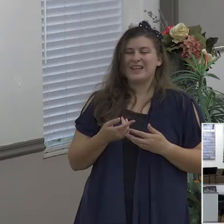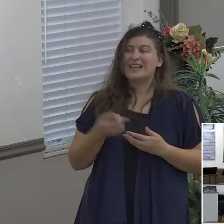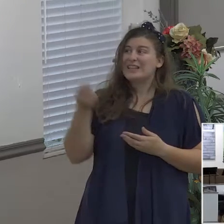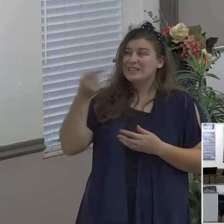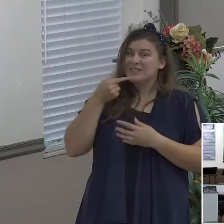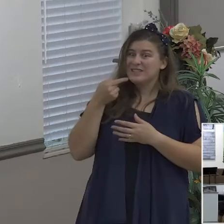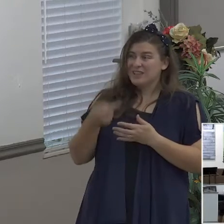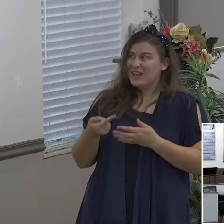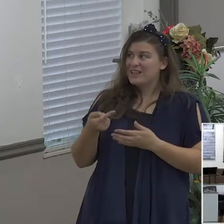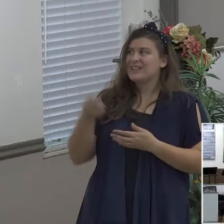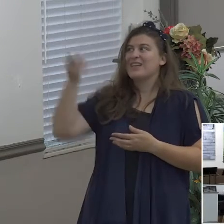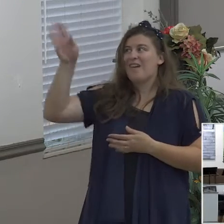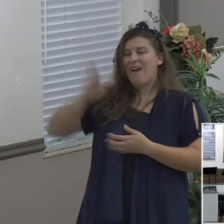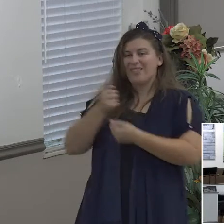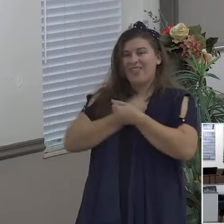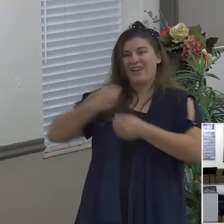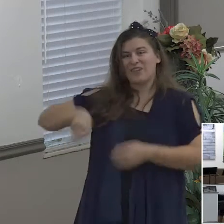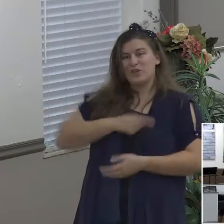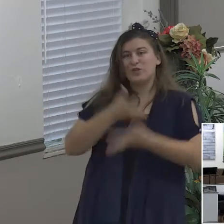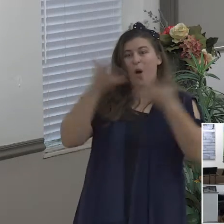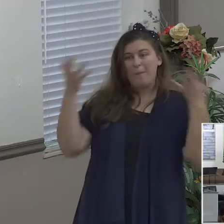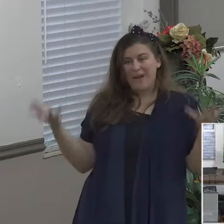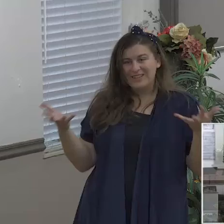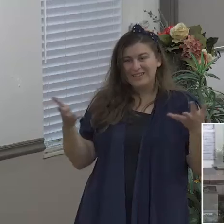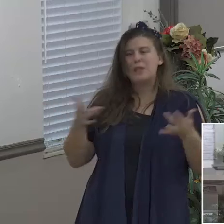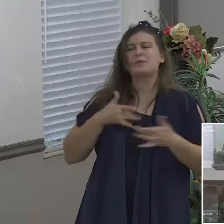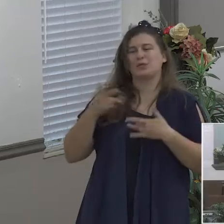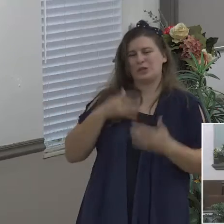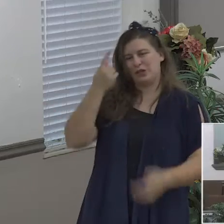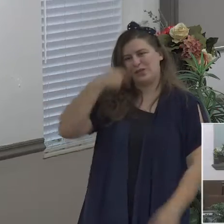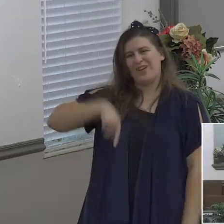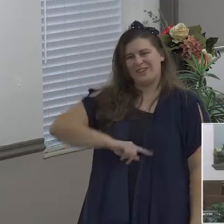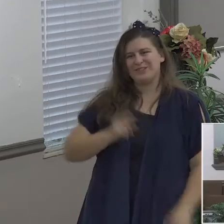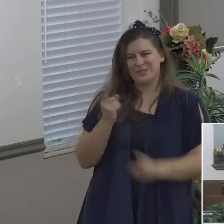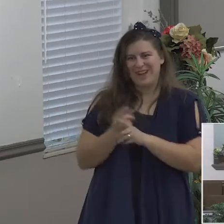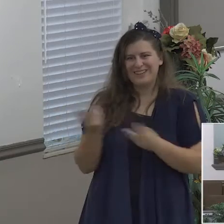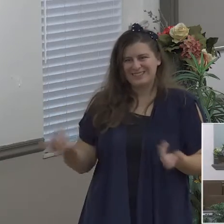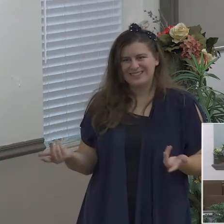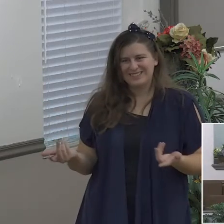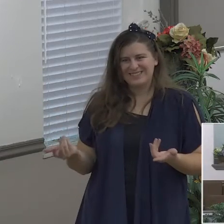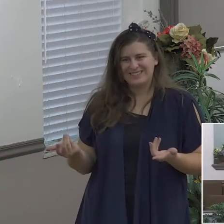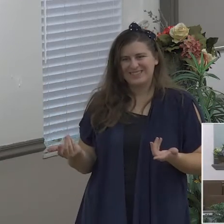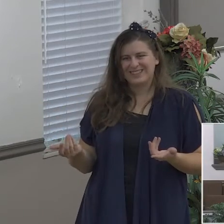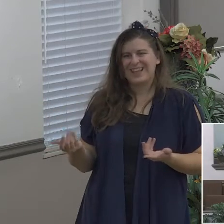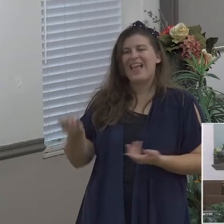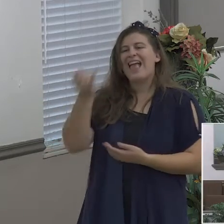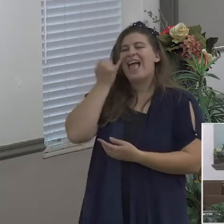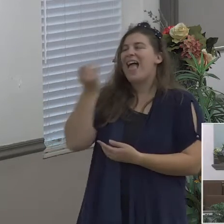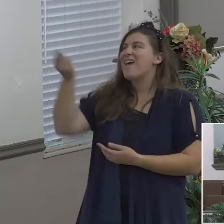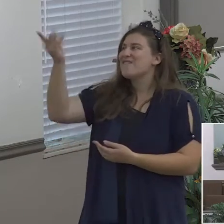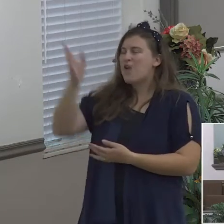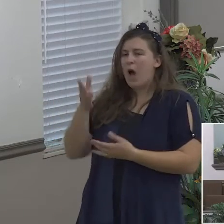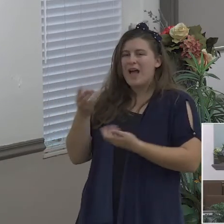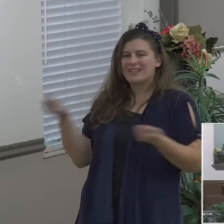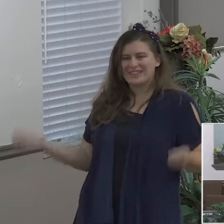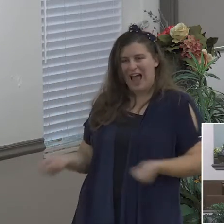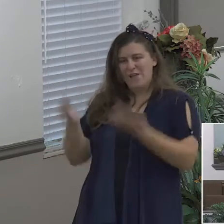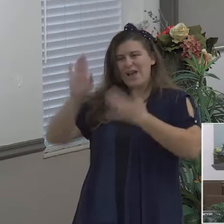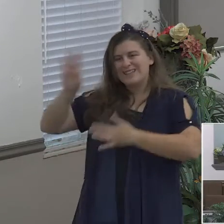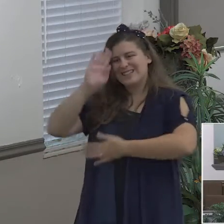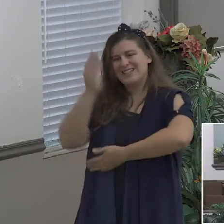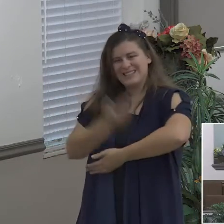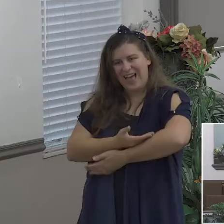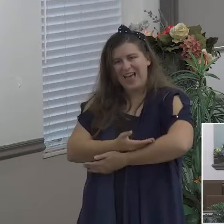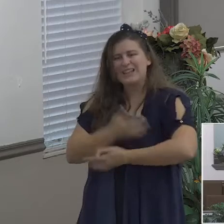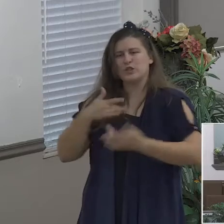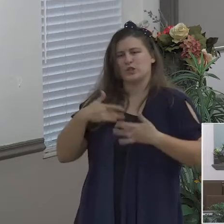don't you think he cares about the difficulties that you're facing don't you think he cares about the temptations that come your way don't you think he